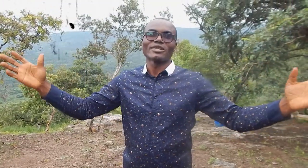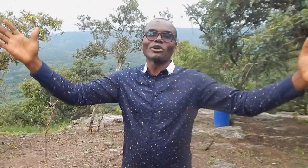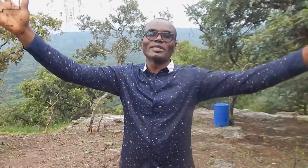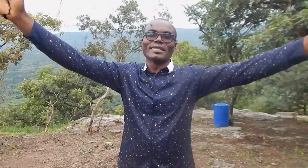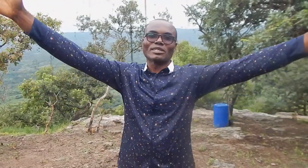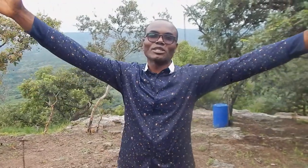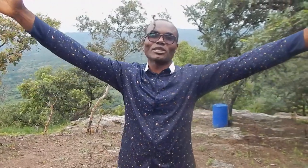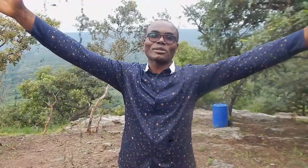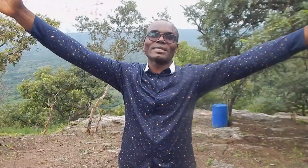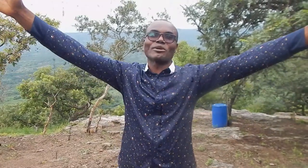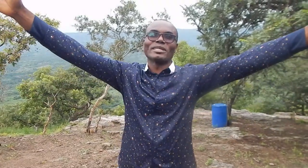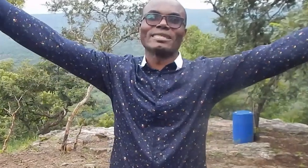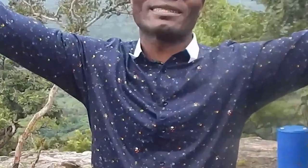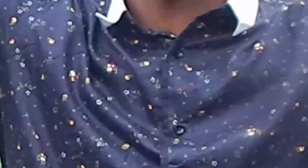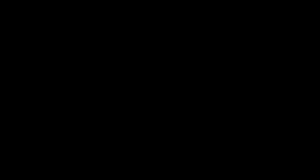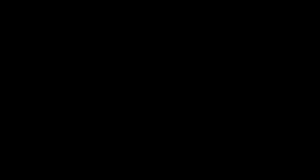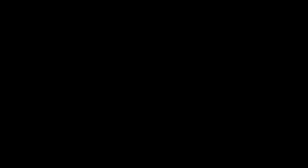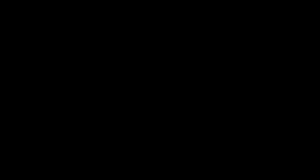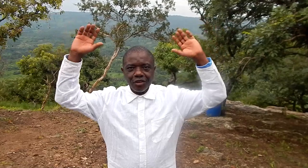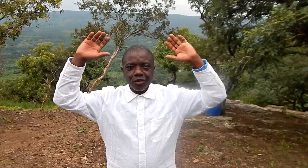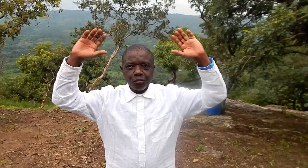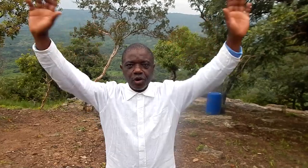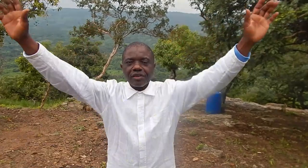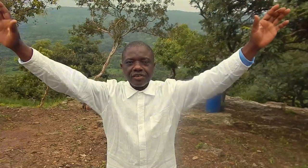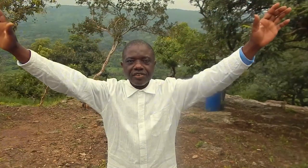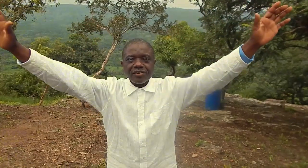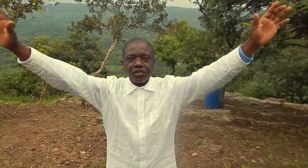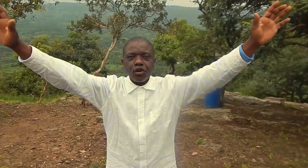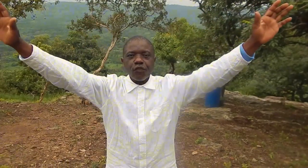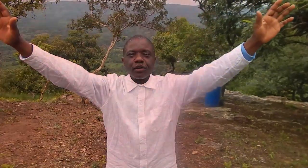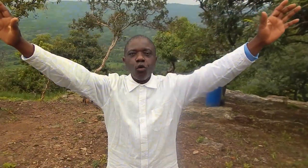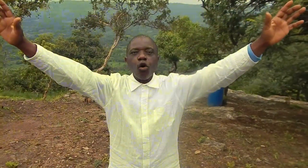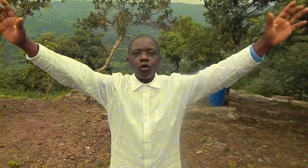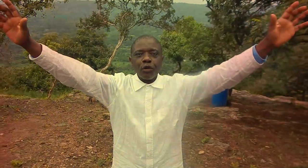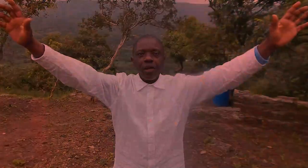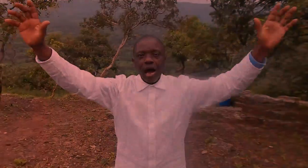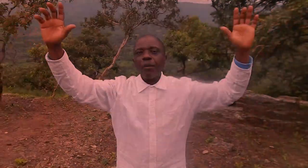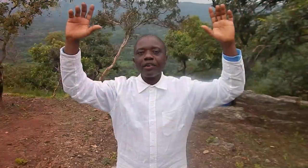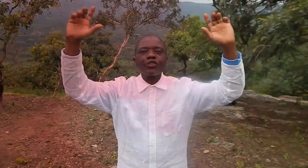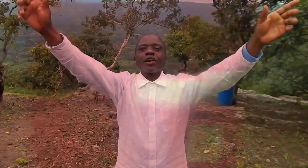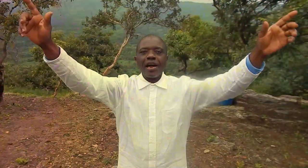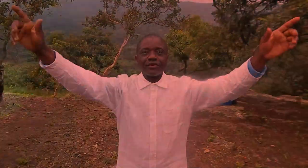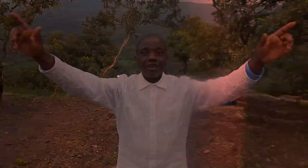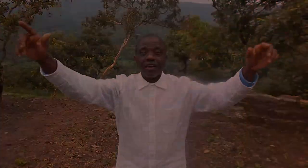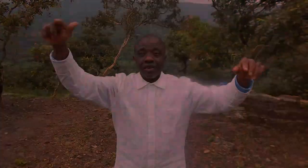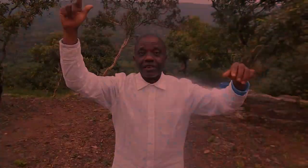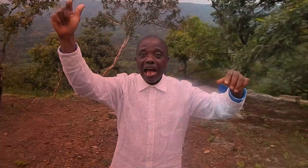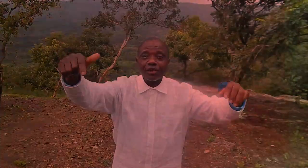May the Seigneur Jésus Christ te bénisse. Brothers and sisters all over the world, I am an Israelite. The gathering